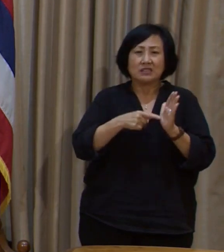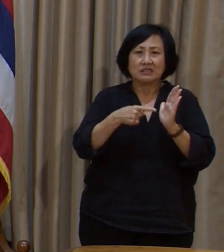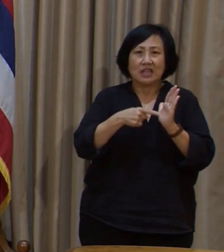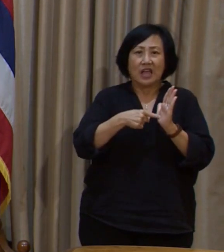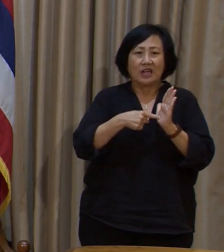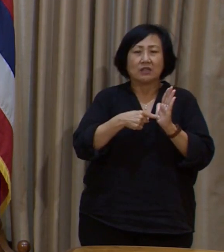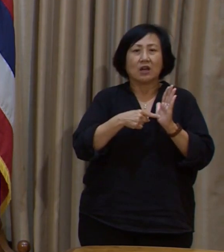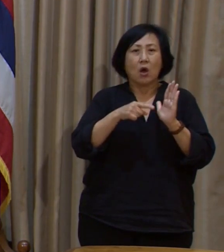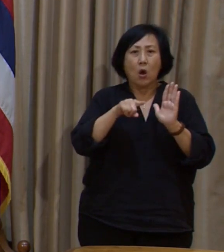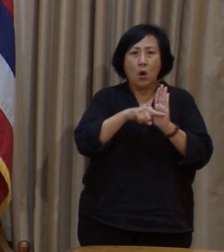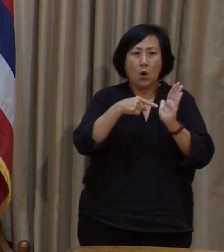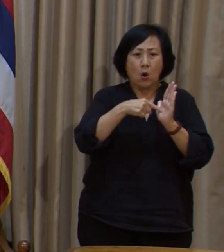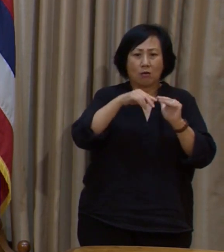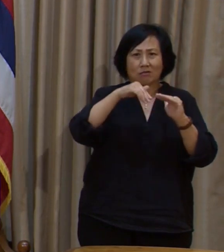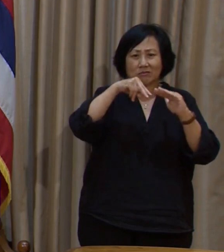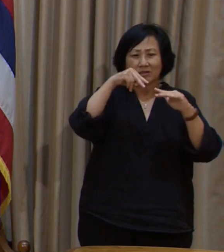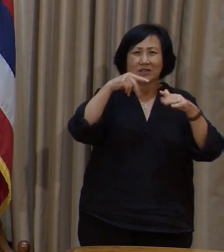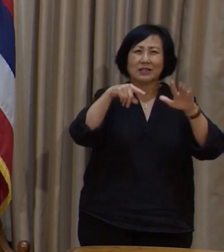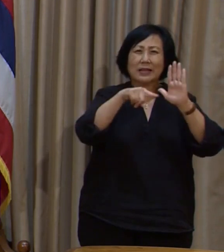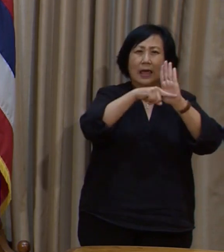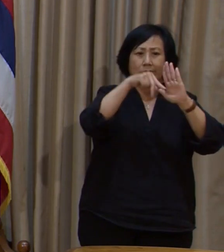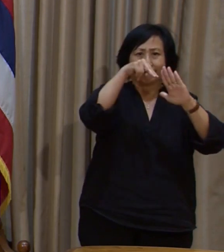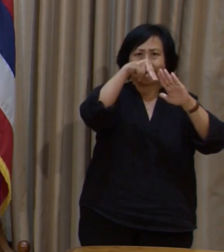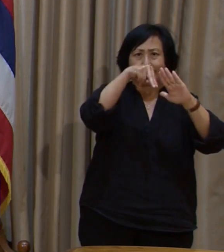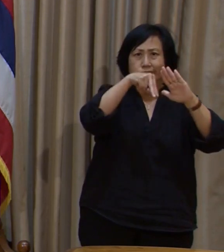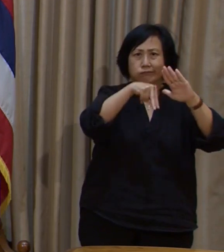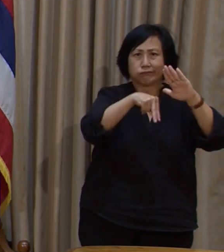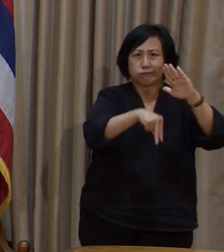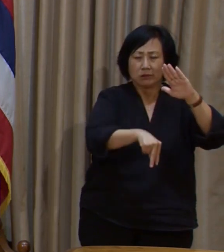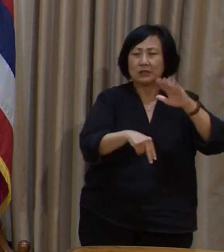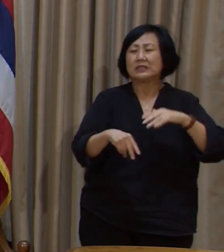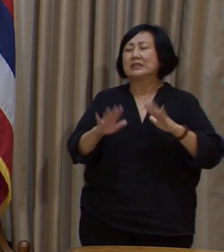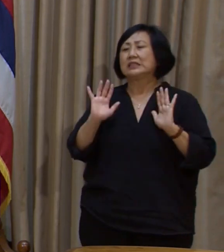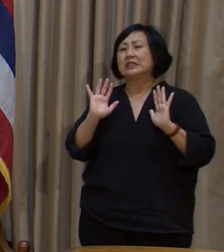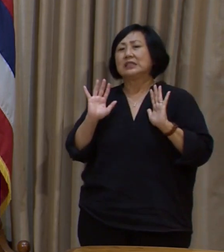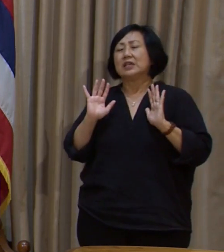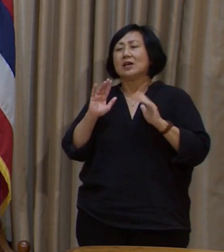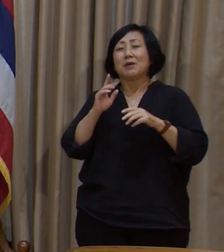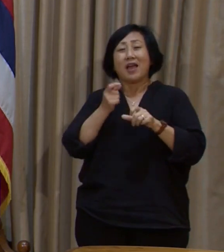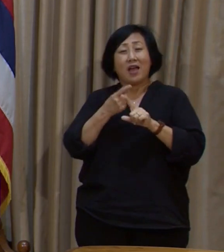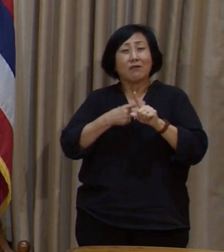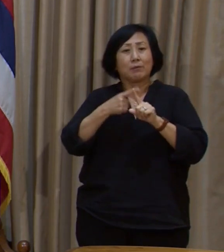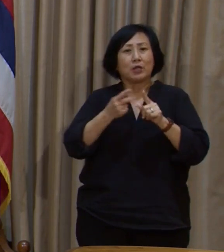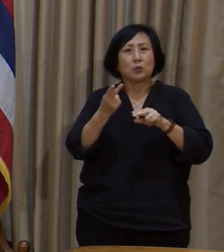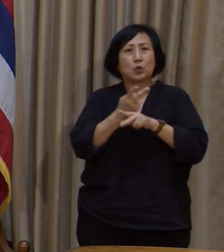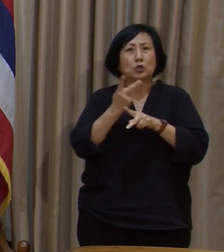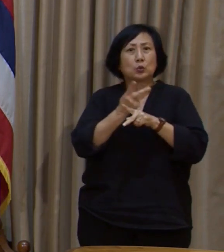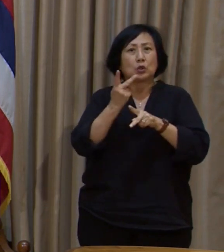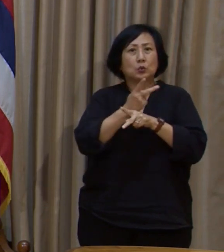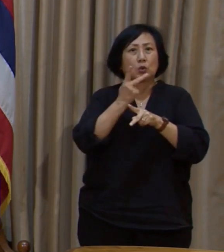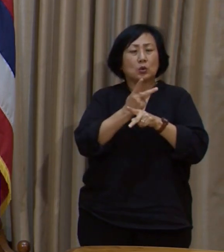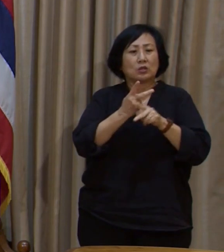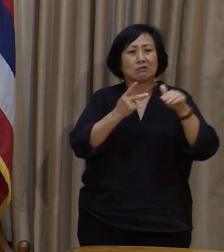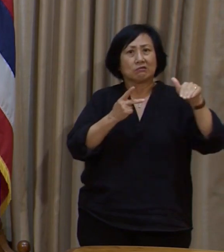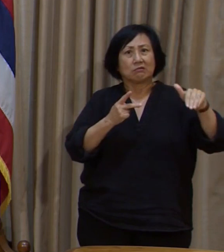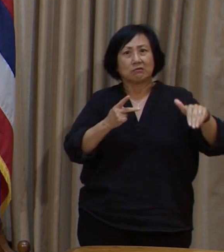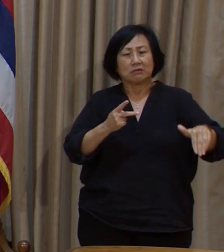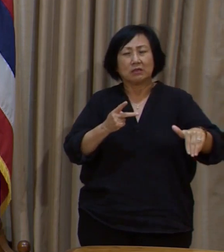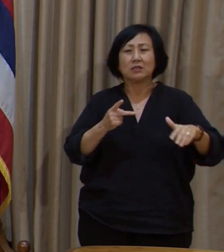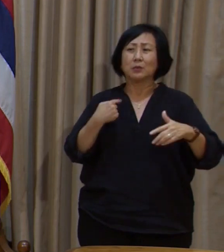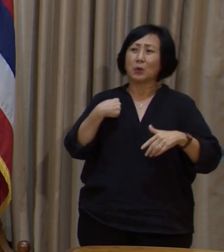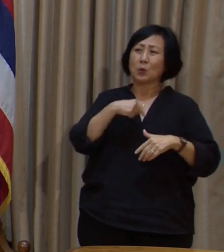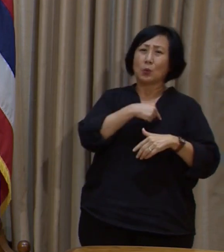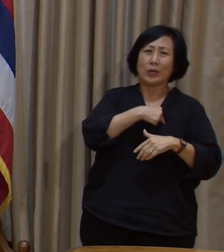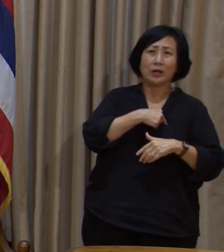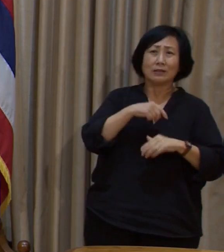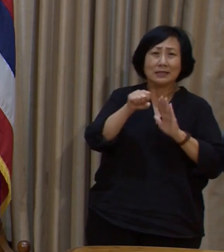through our working capital. And as the state's largest employer, how can we not share in the